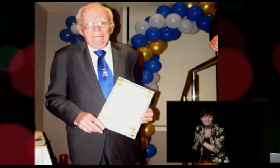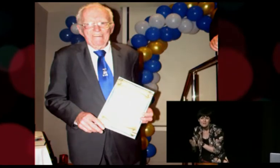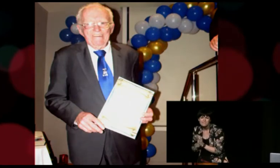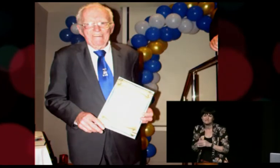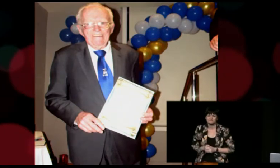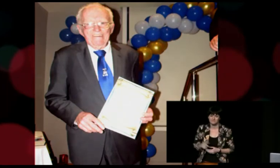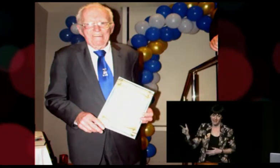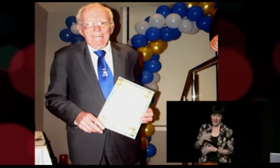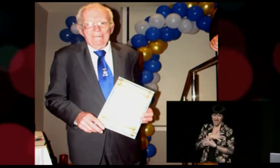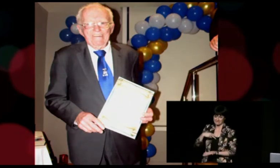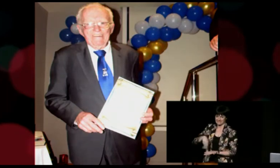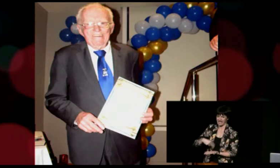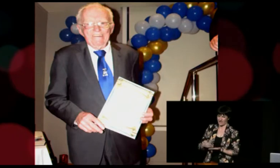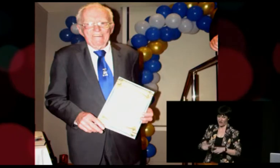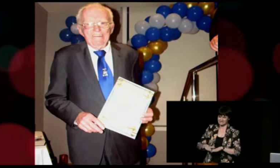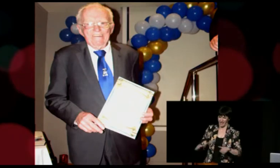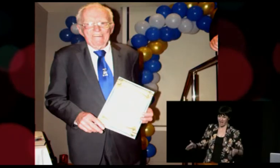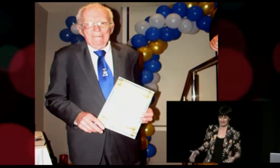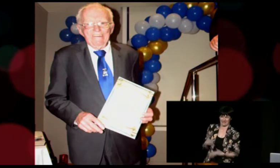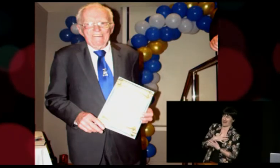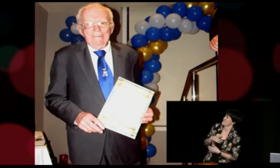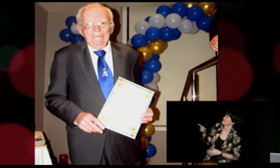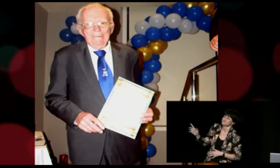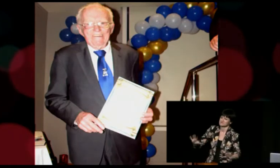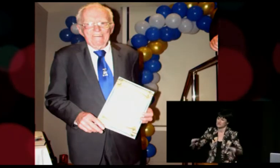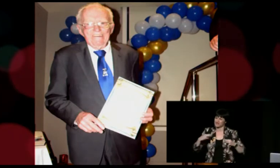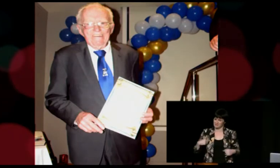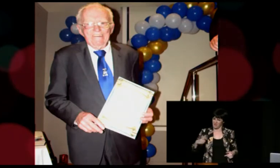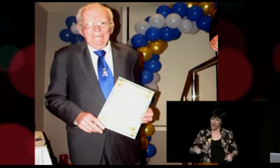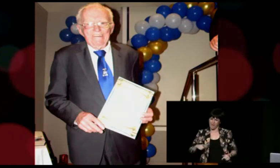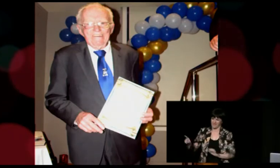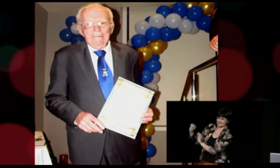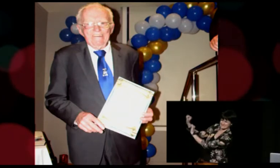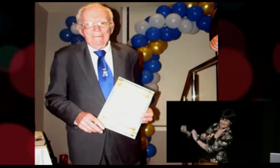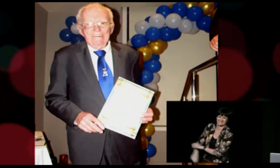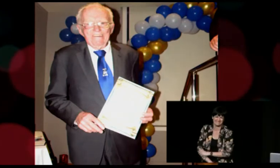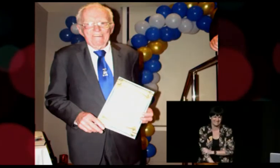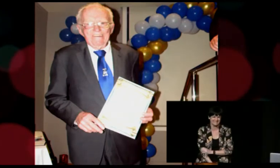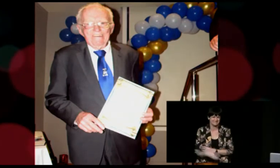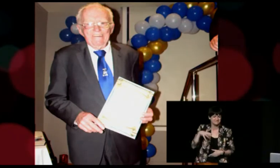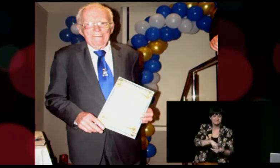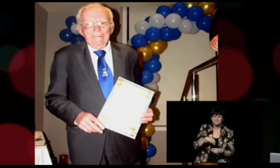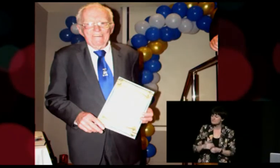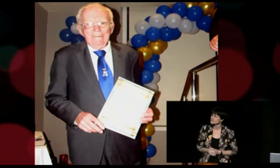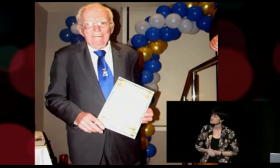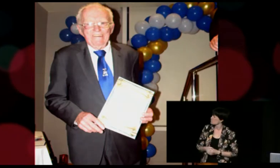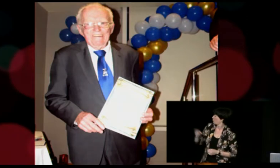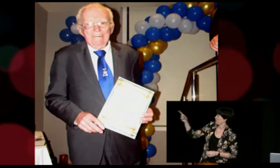community, has been there for decades, has a passion for dancing on tables, but don't ask me why, but that's just what he likes to do.